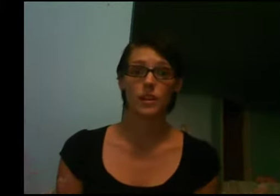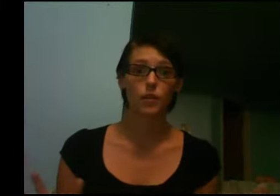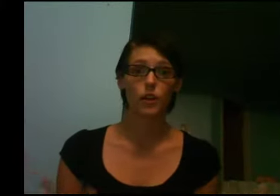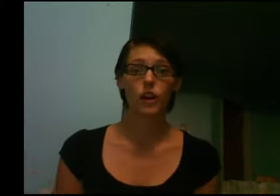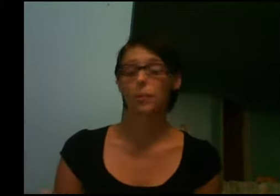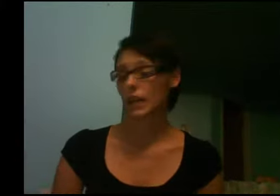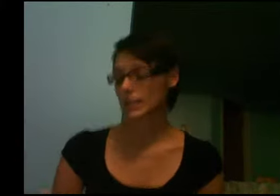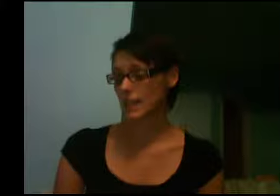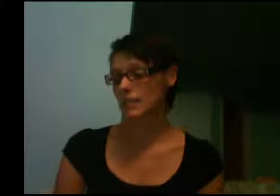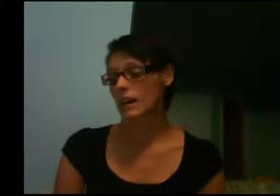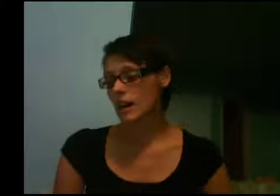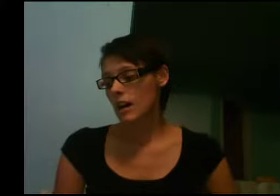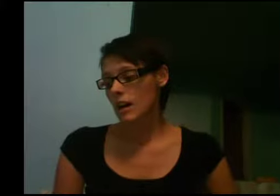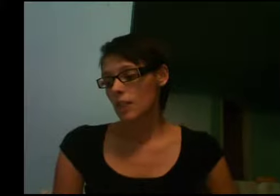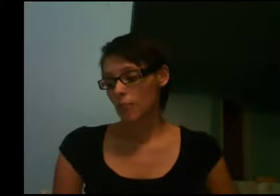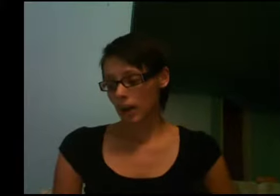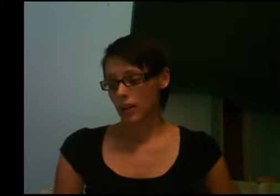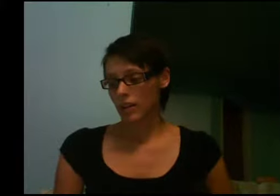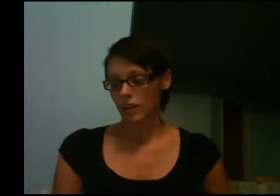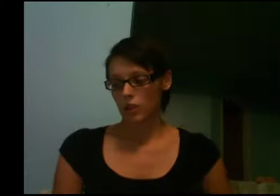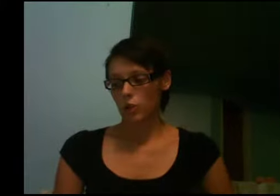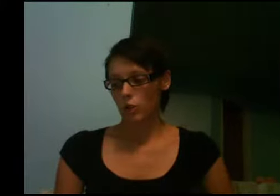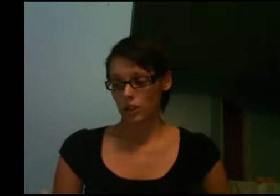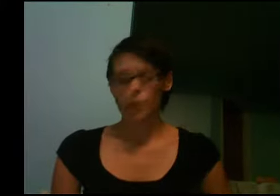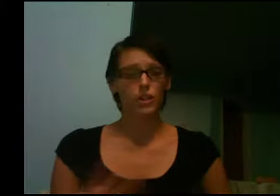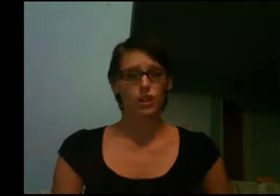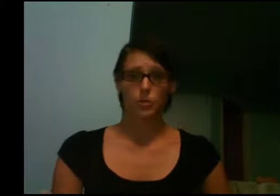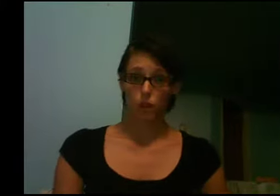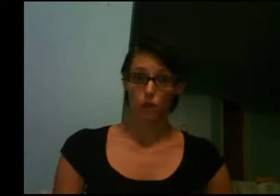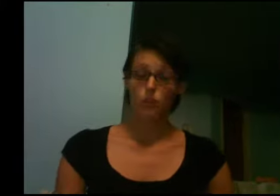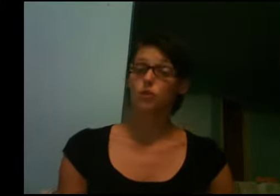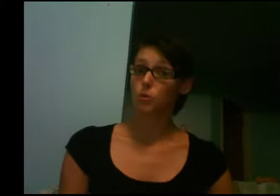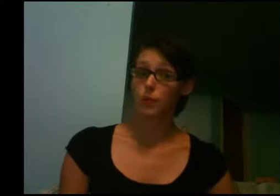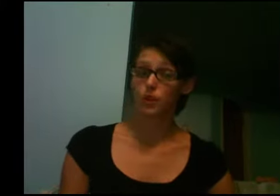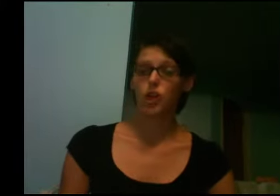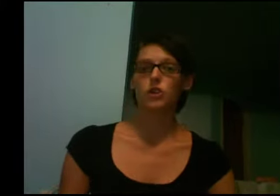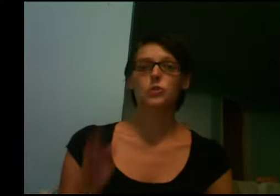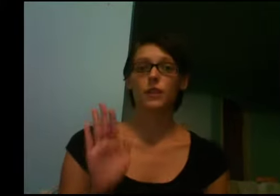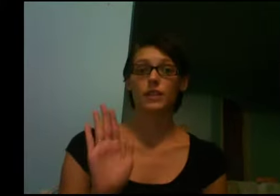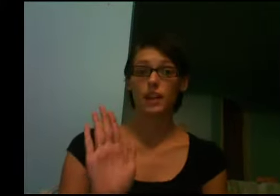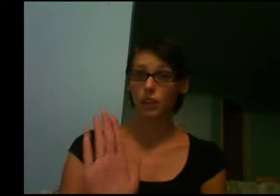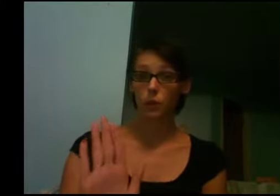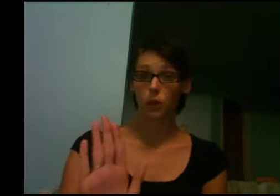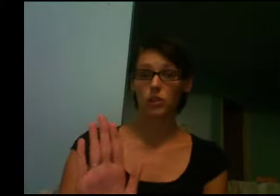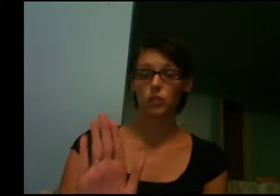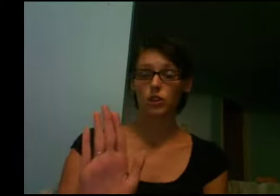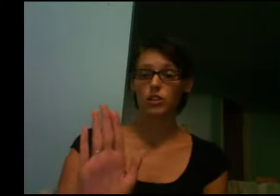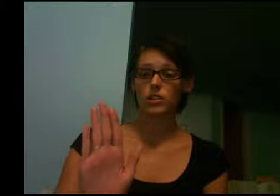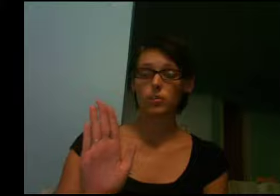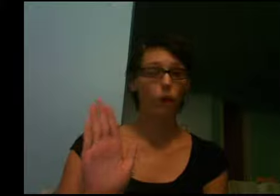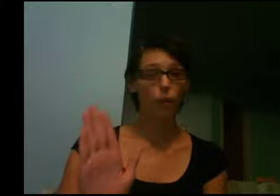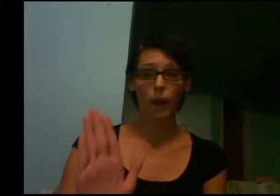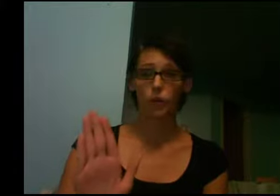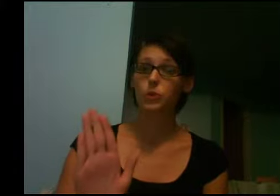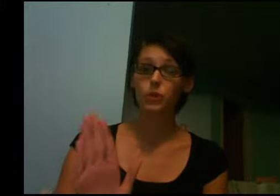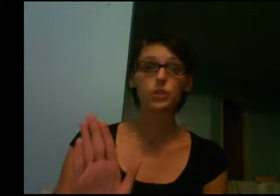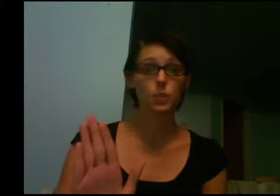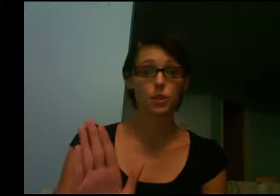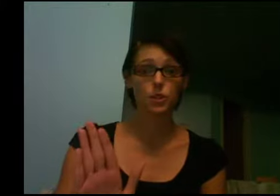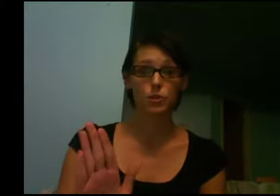itself a very complicated sentence, but you always start with the subject first, so it would be your daughter. So we have a sign, your, which is your palm out towards the person you're